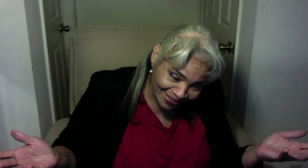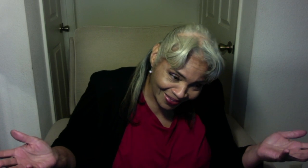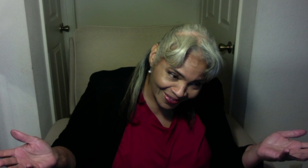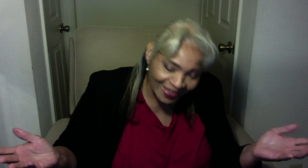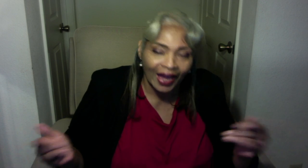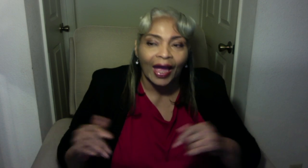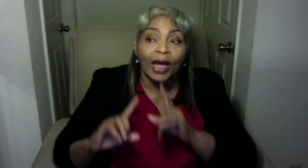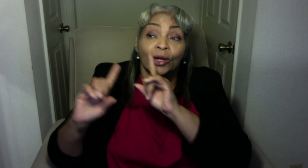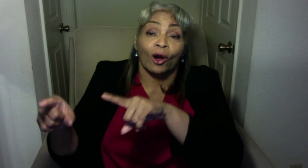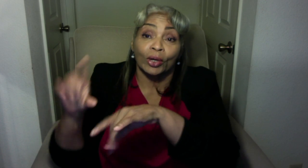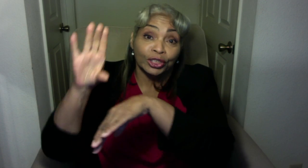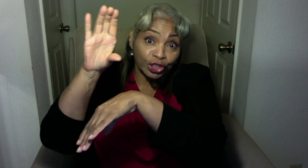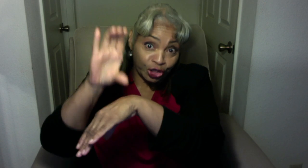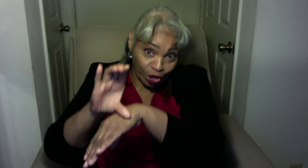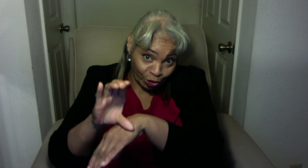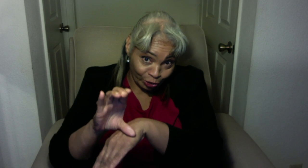Going to church.